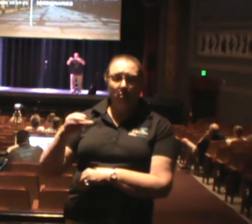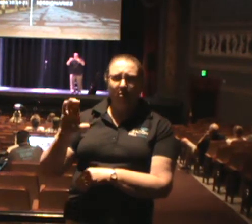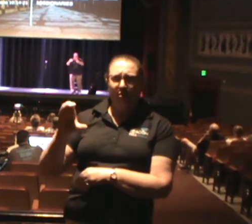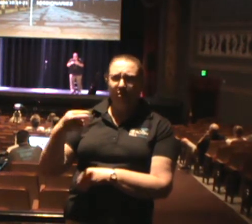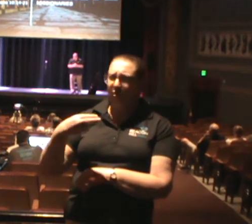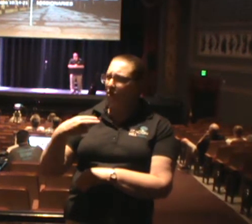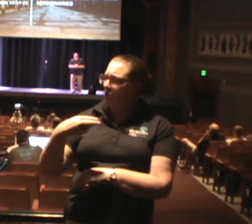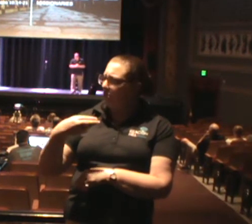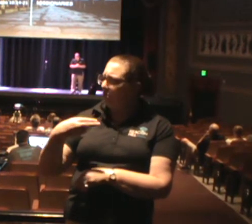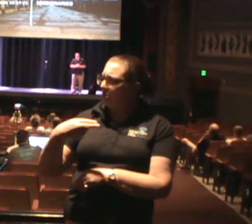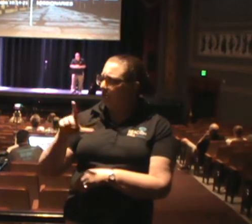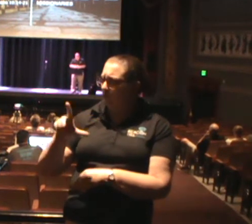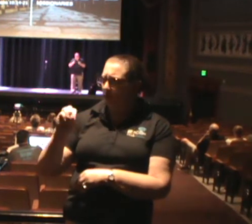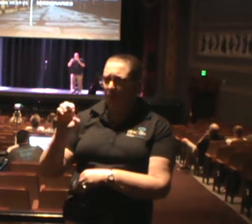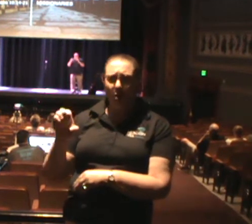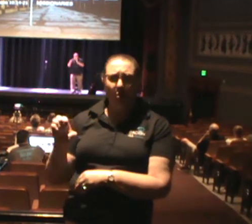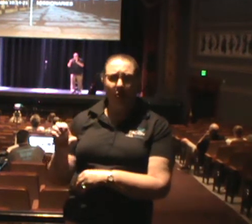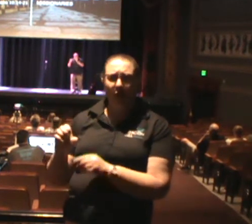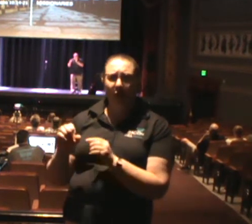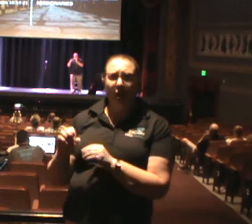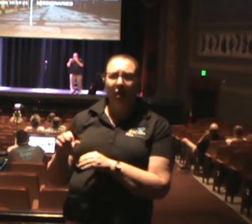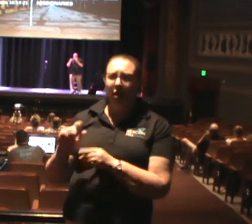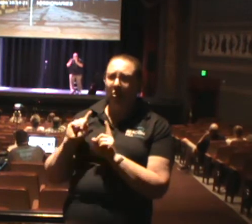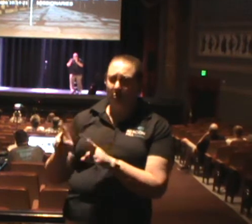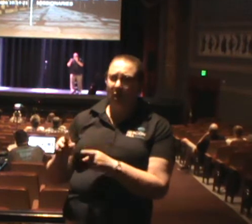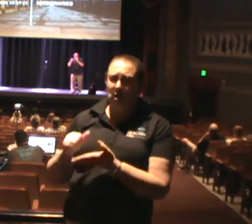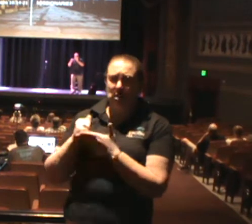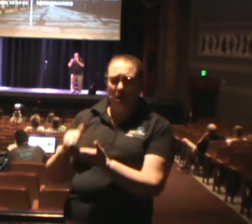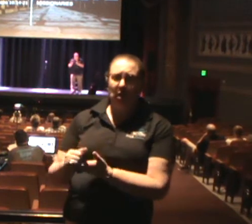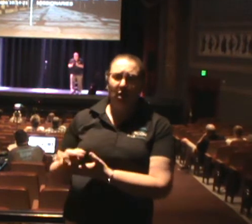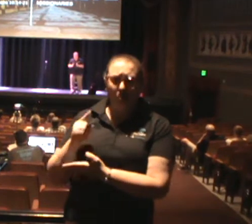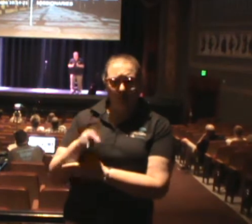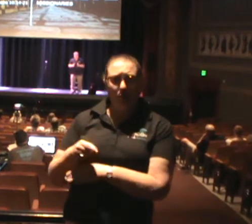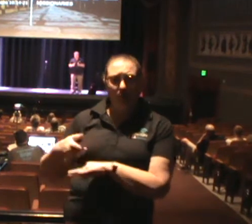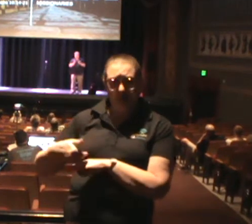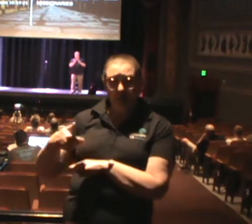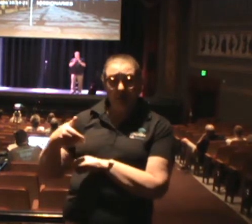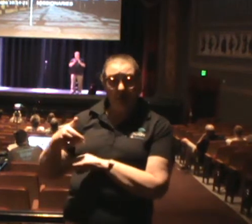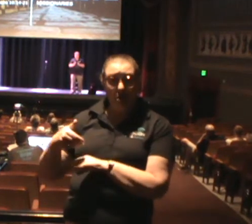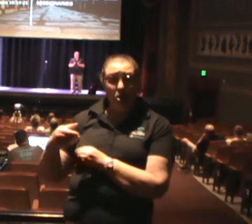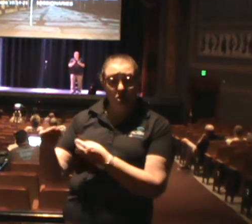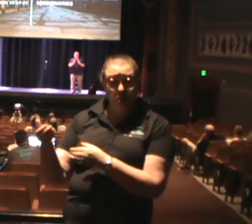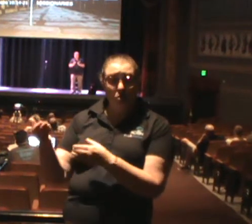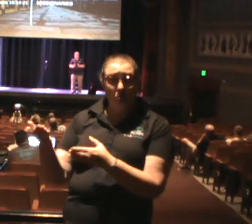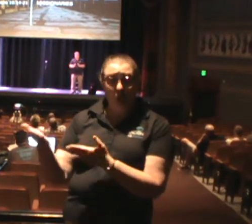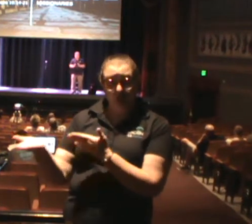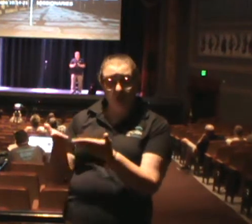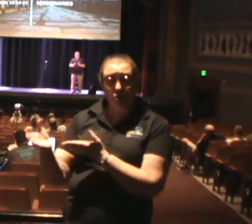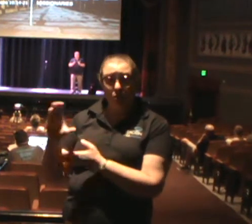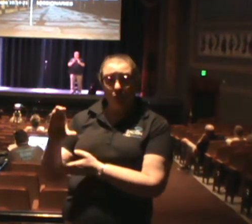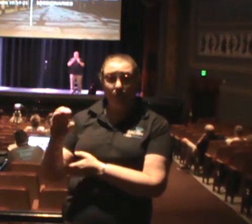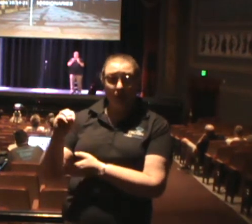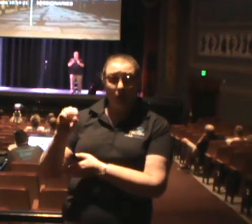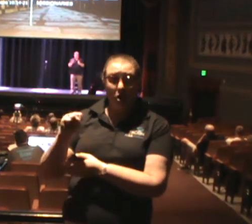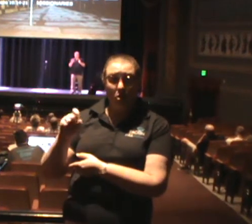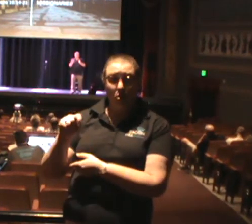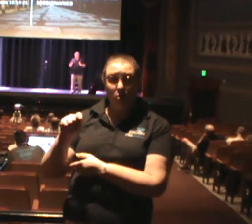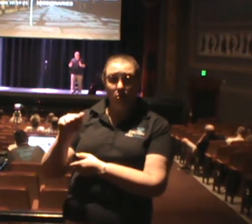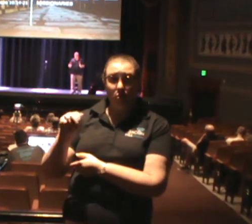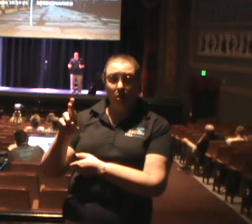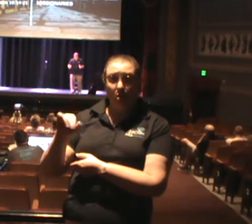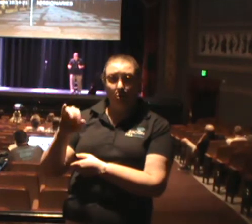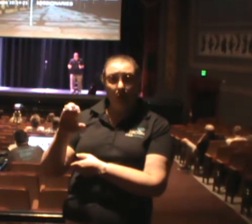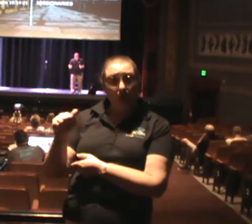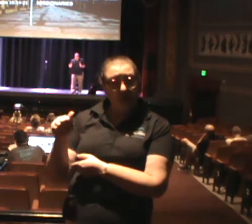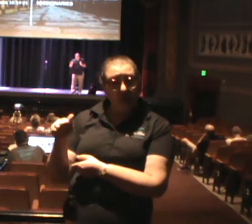and sending her out to Costa Rica. And so we believe in doing our part. See, we are never too small when we serve a